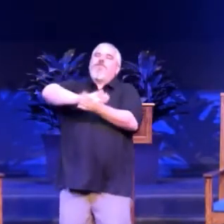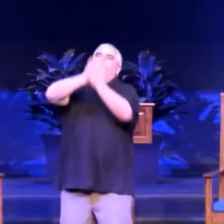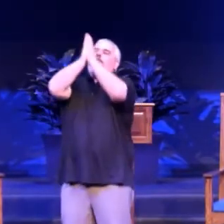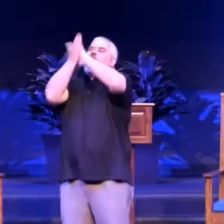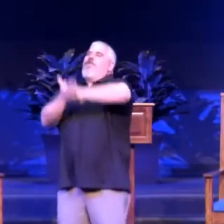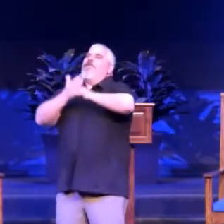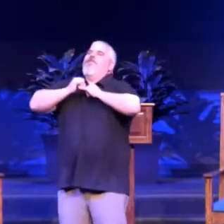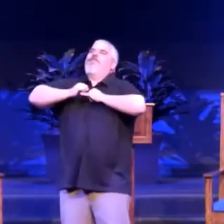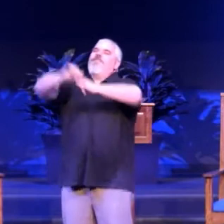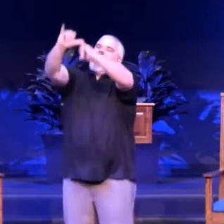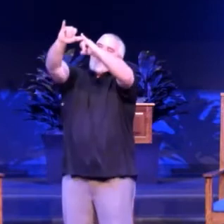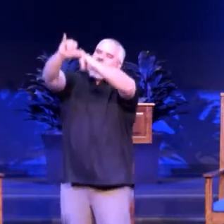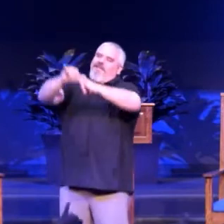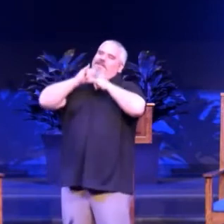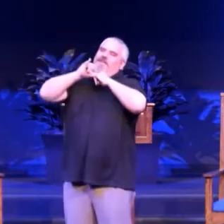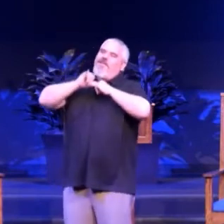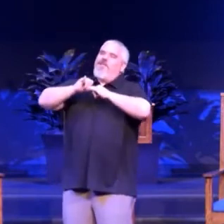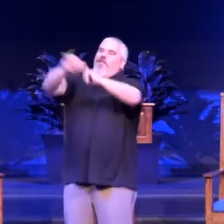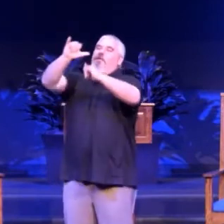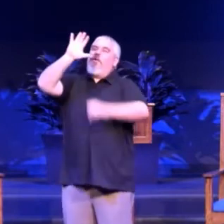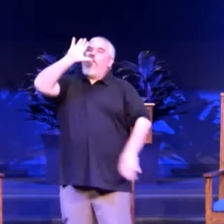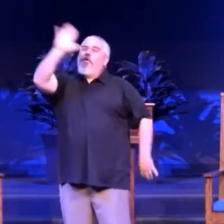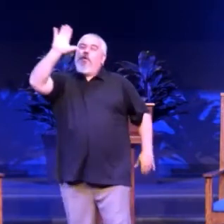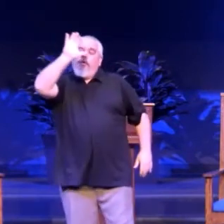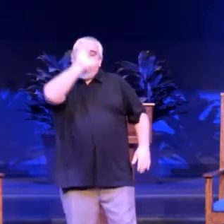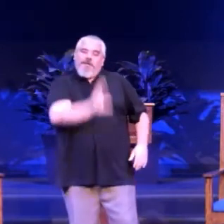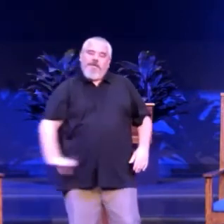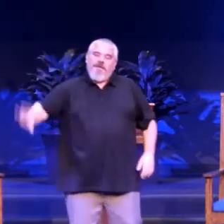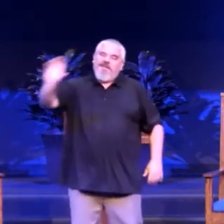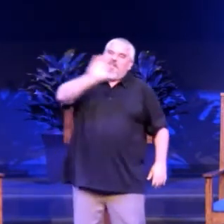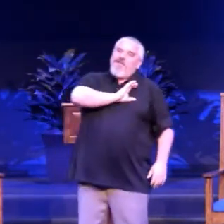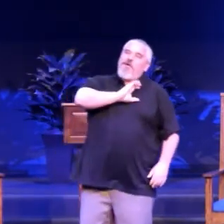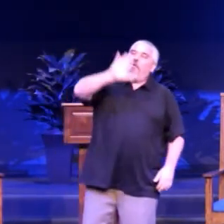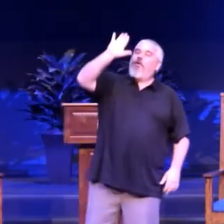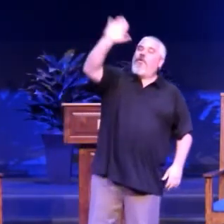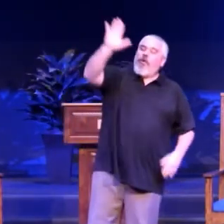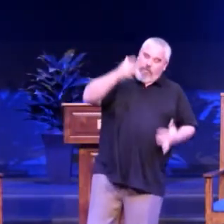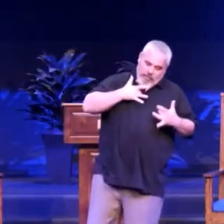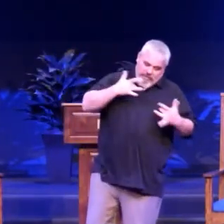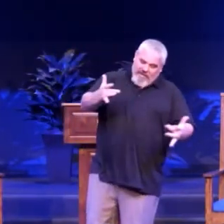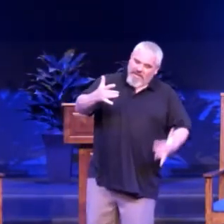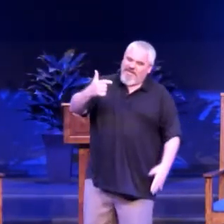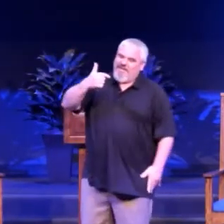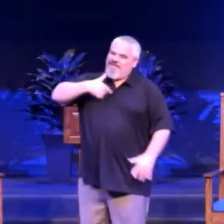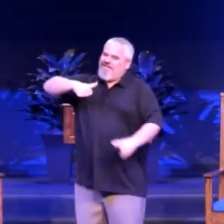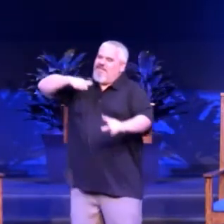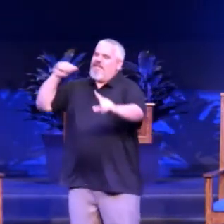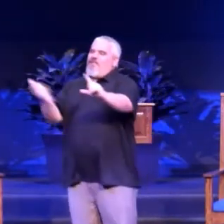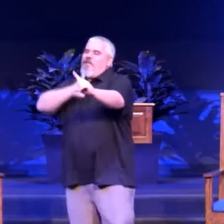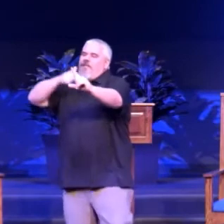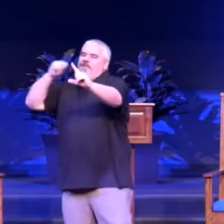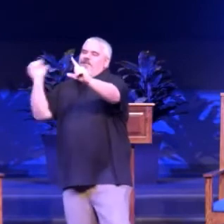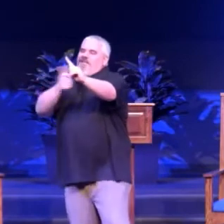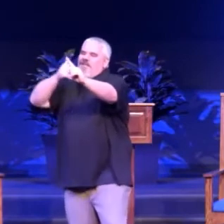on fire Lord, I'm longing for your ways I'm waiting for the day